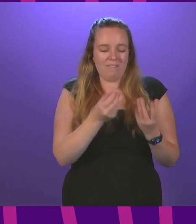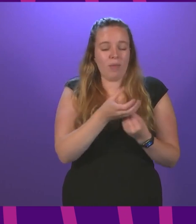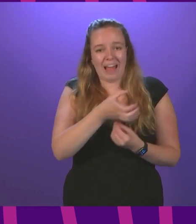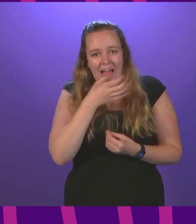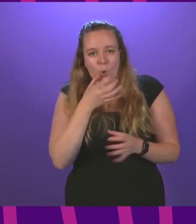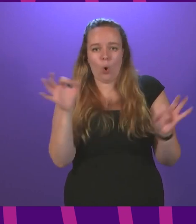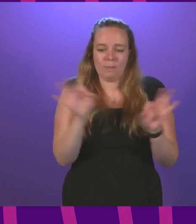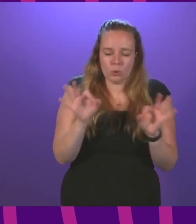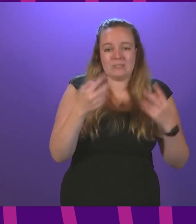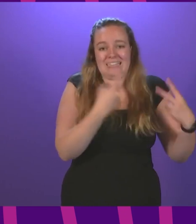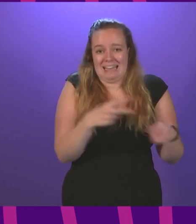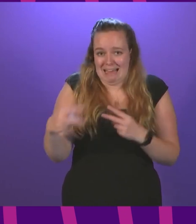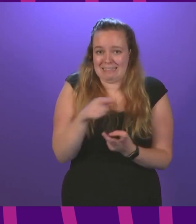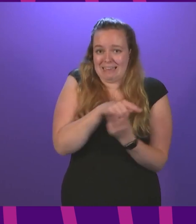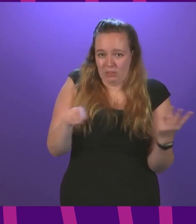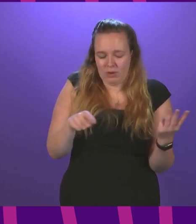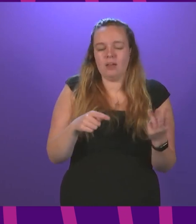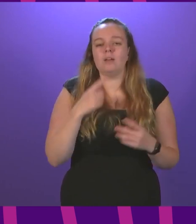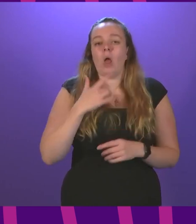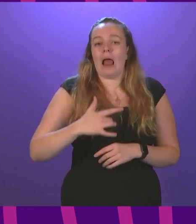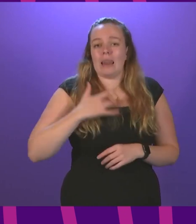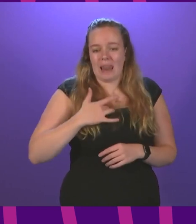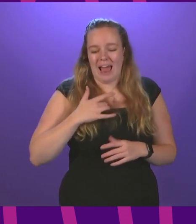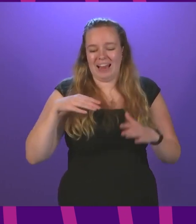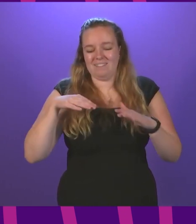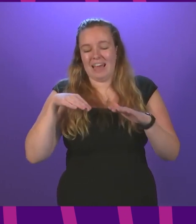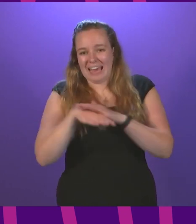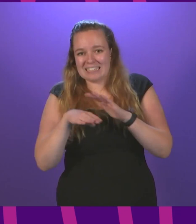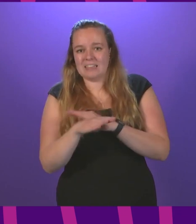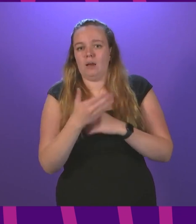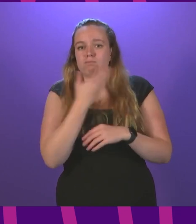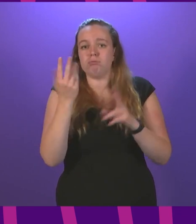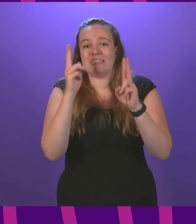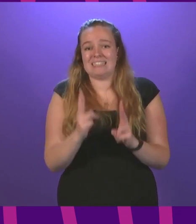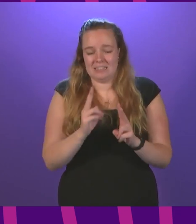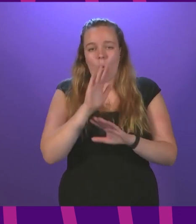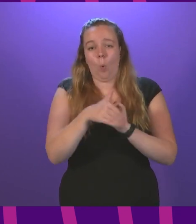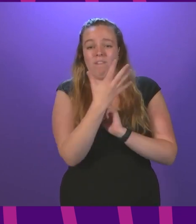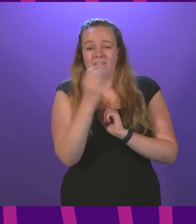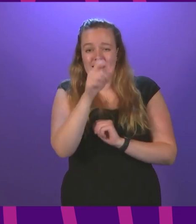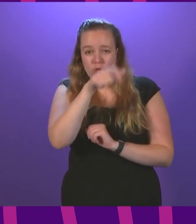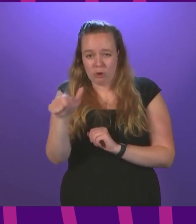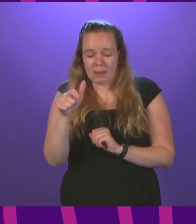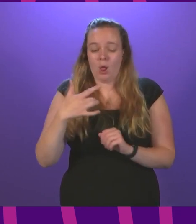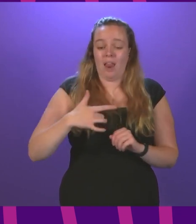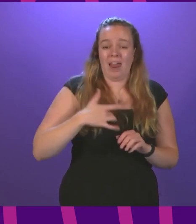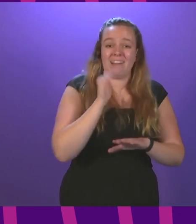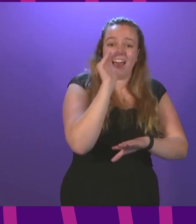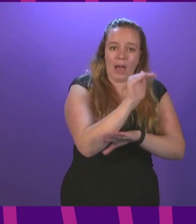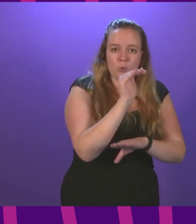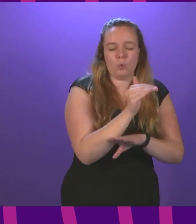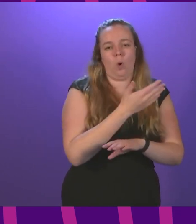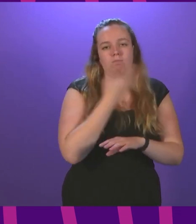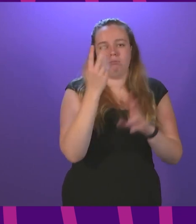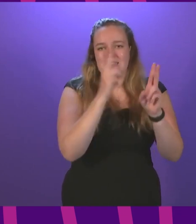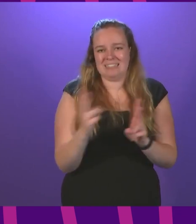music and dancing, to live indoor unseated events of more than 500 people, to live outdoor unseated events